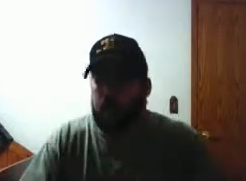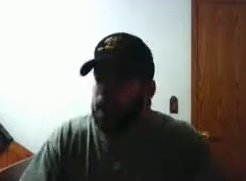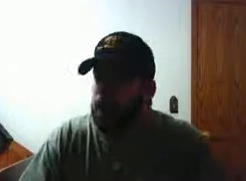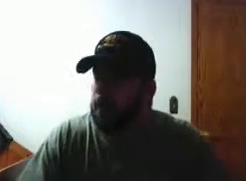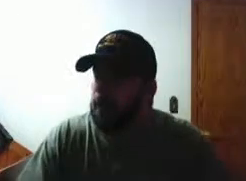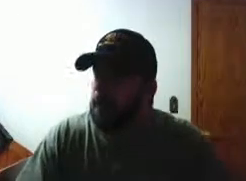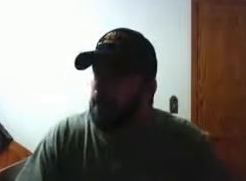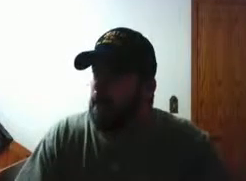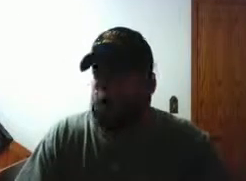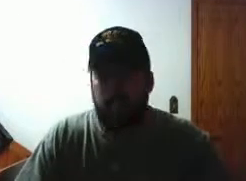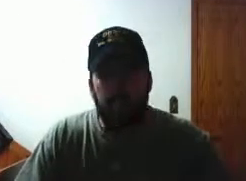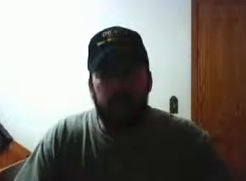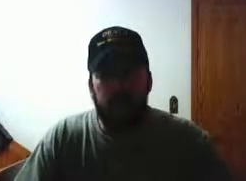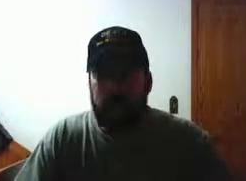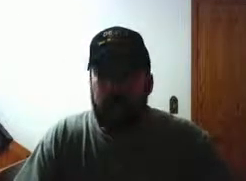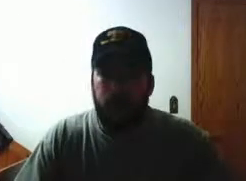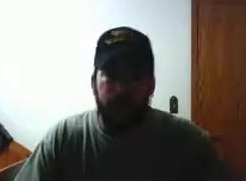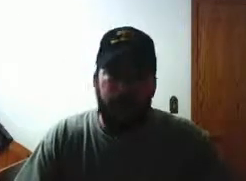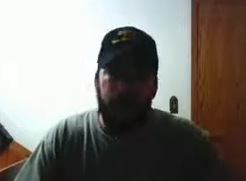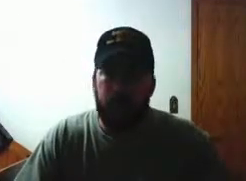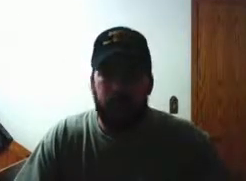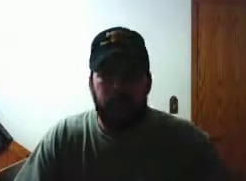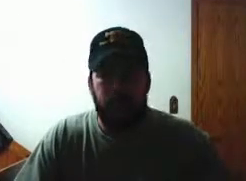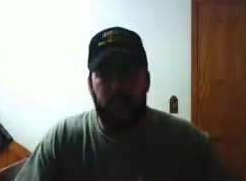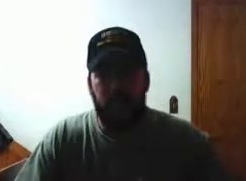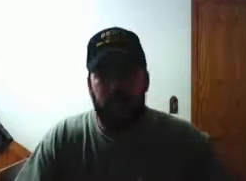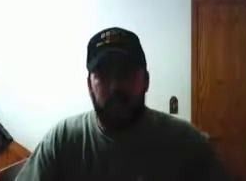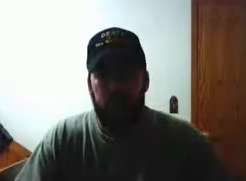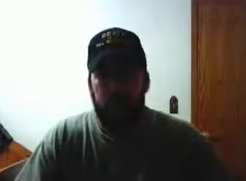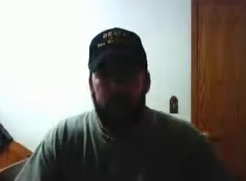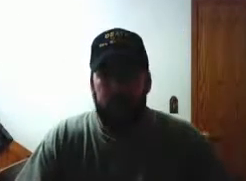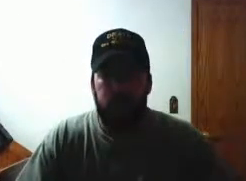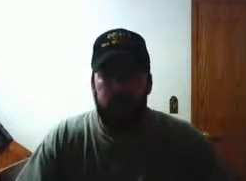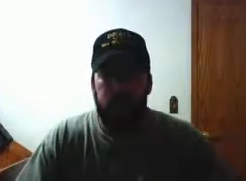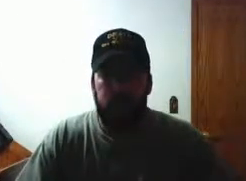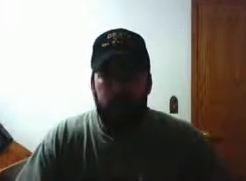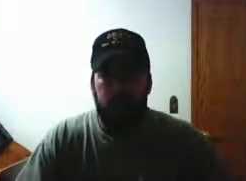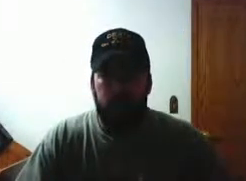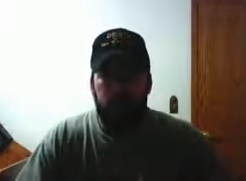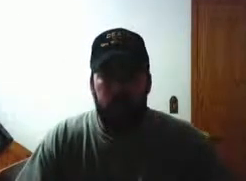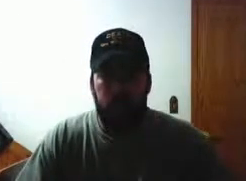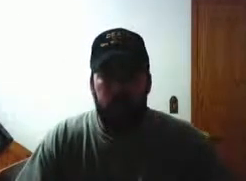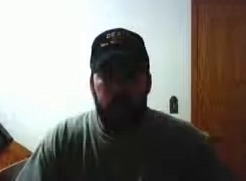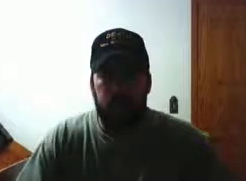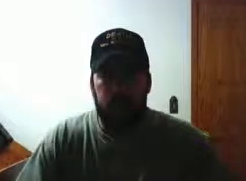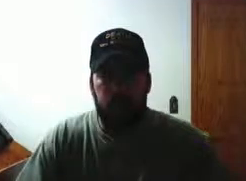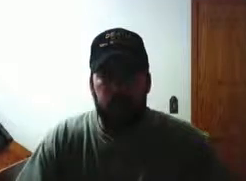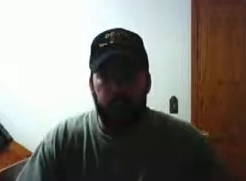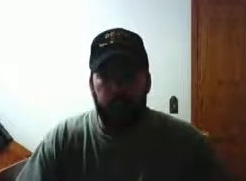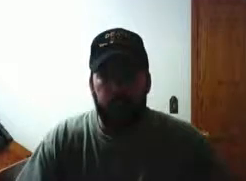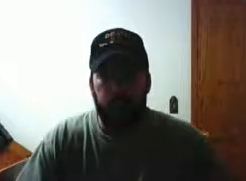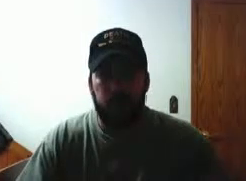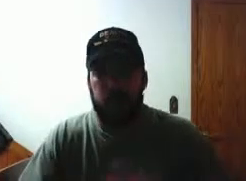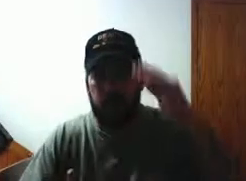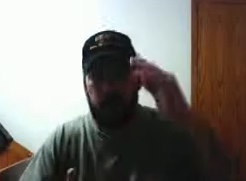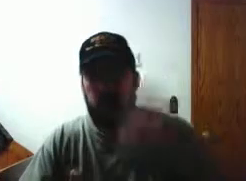hey give me a friggin break dude i made 270 videos and uh two-thirds of them i'm sorry about the shadow